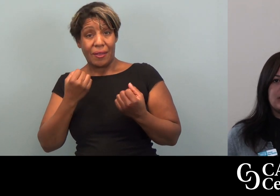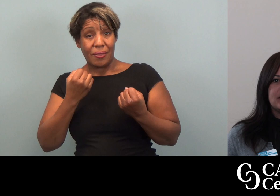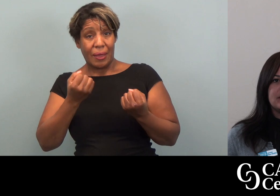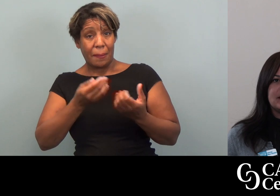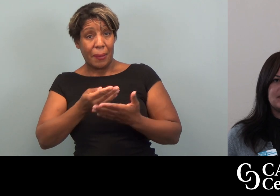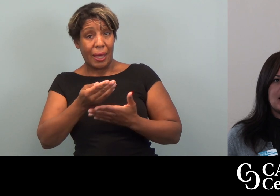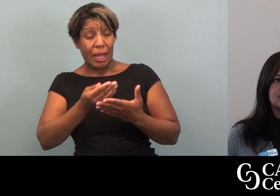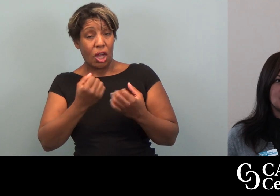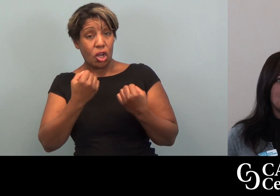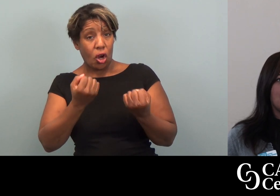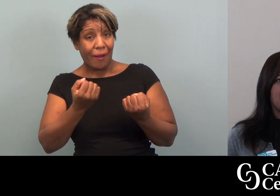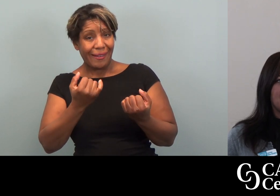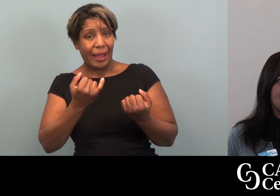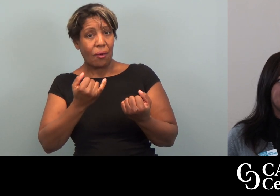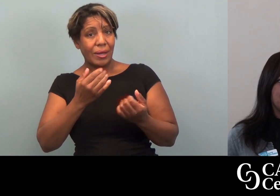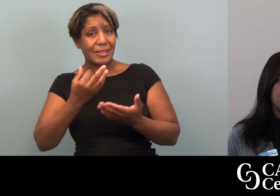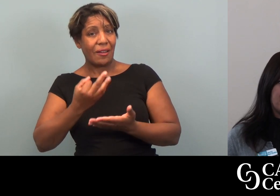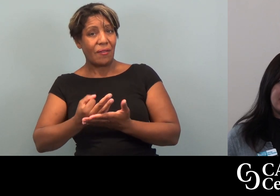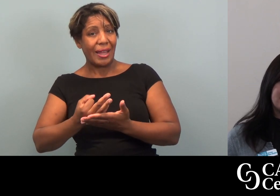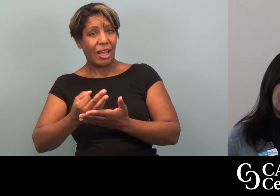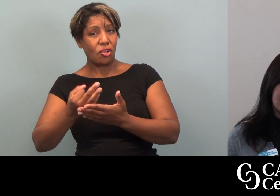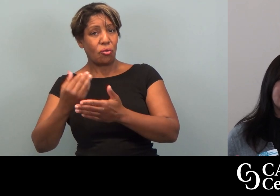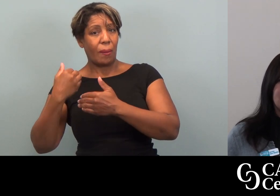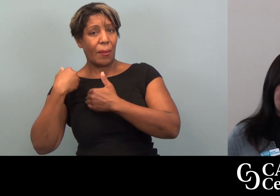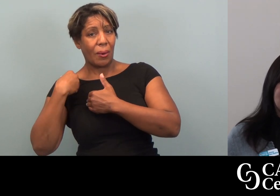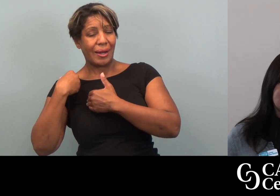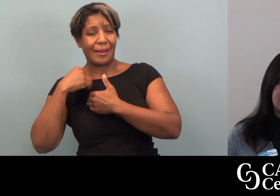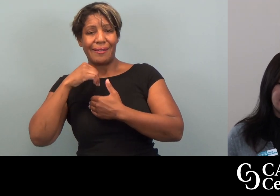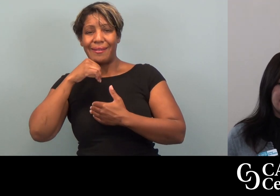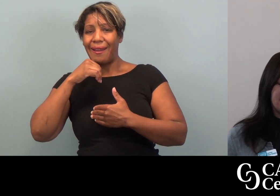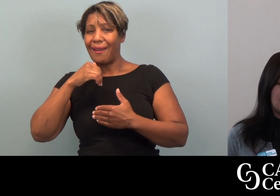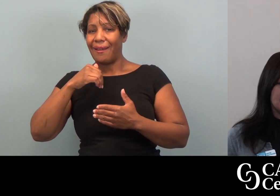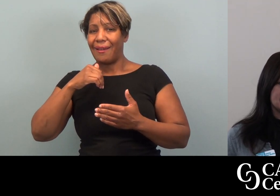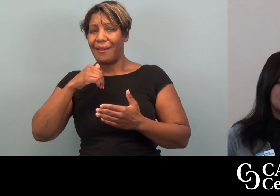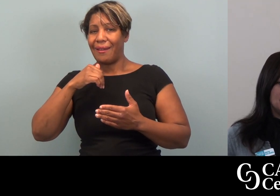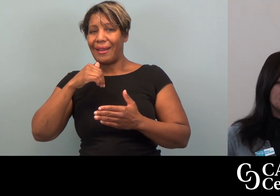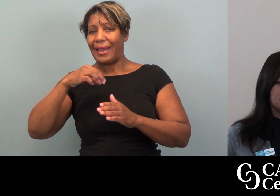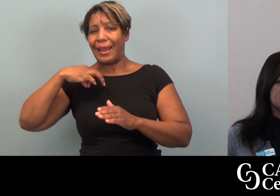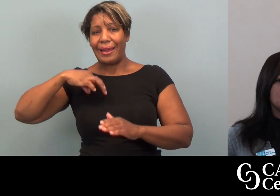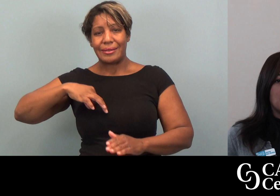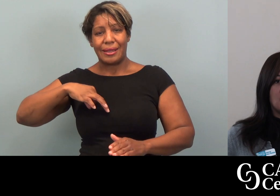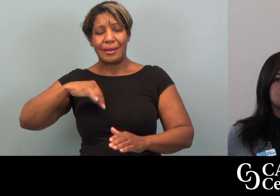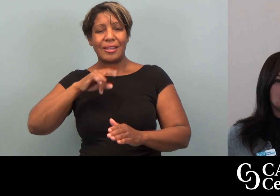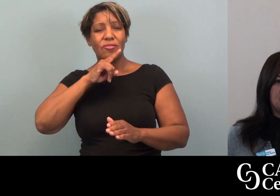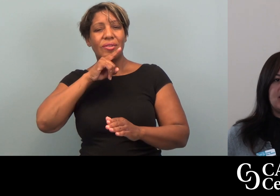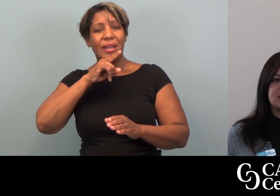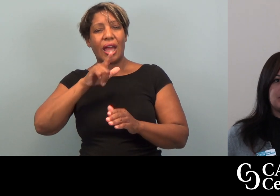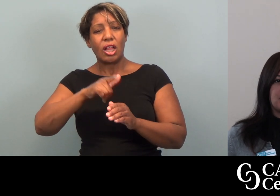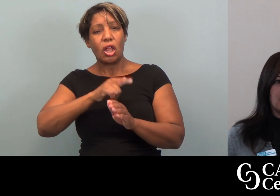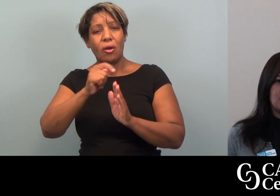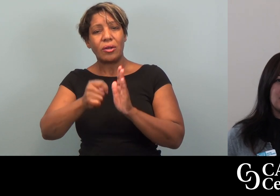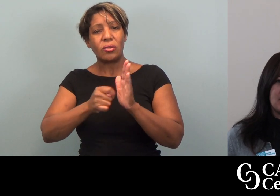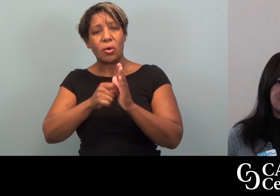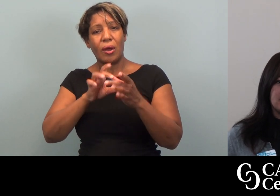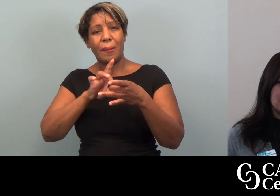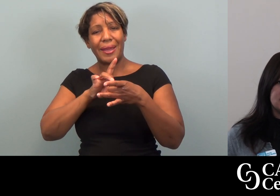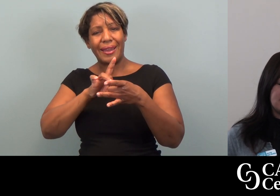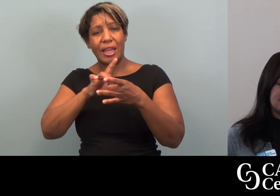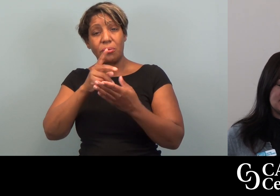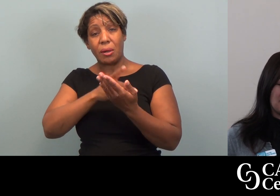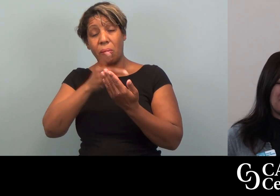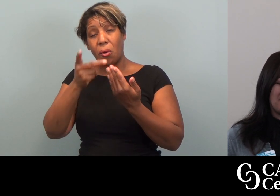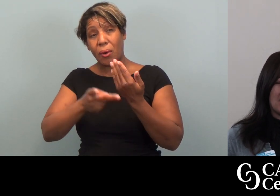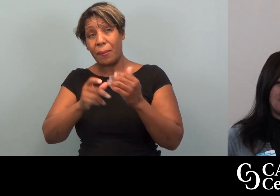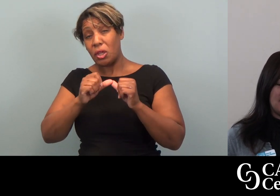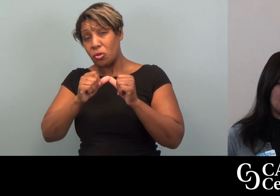car is now somehow a financial burden rather than an asset for their families. So, it's a long-term engagement program. The life of the loan